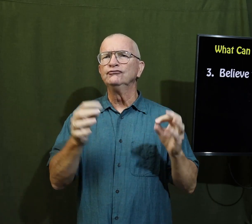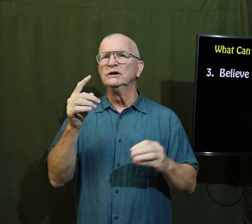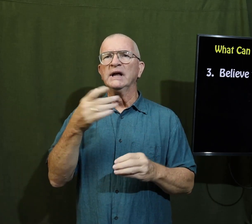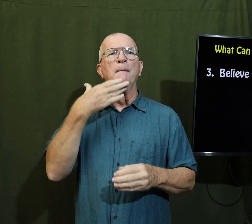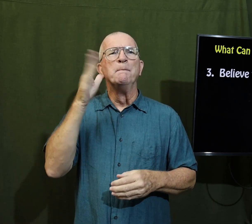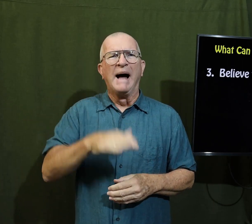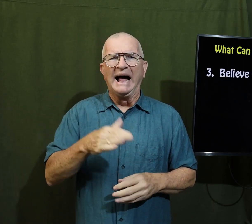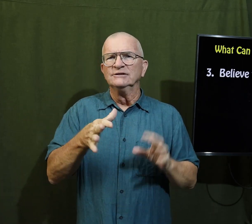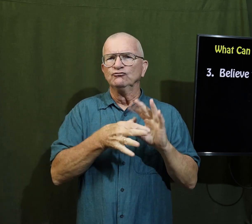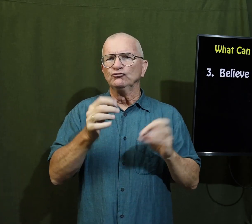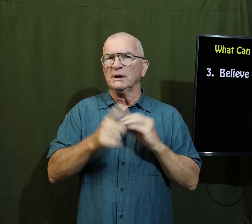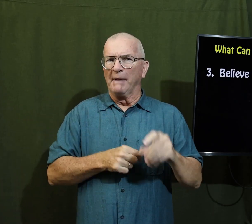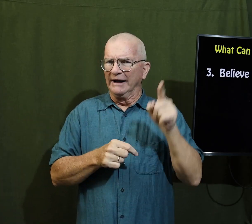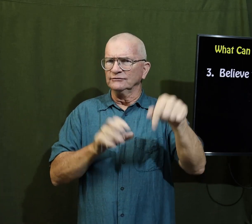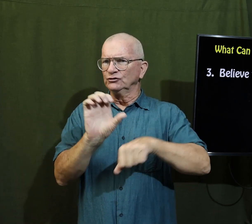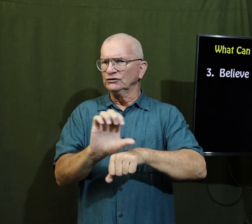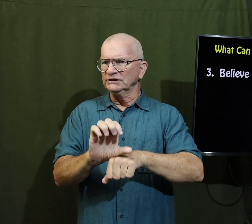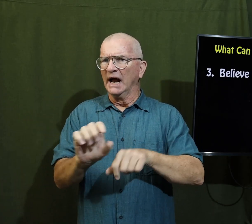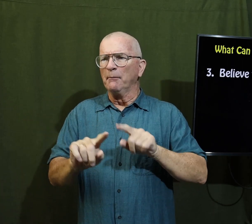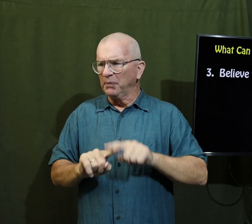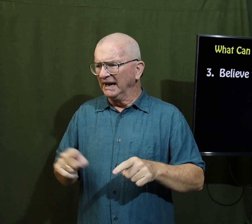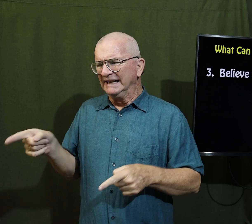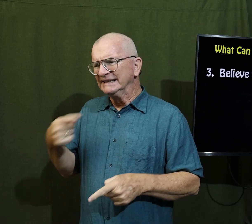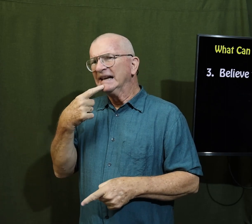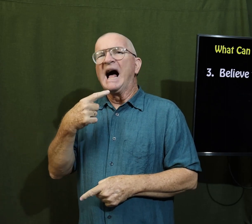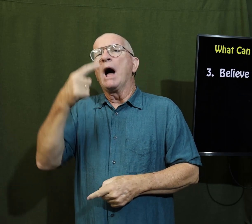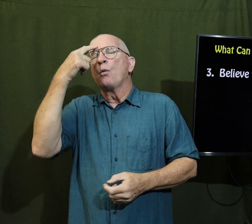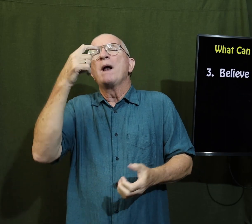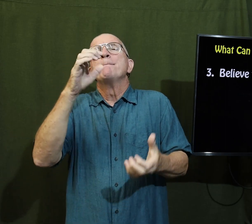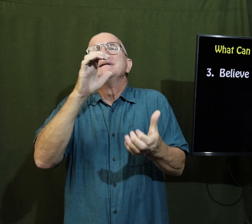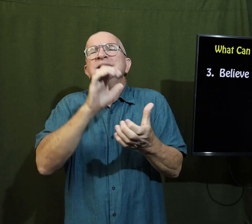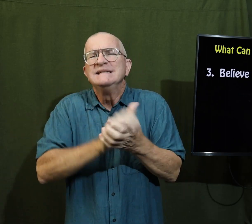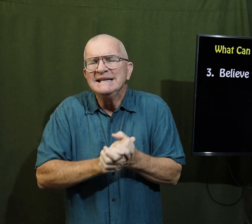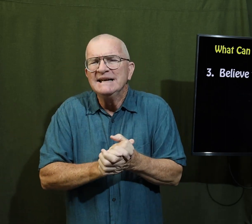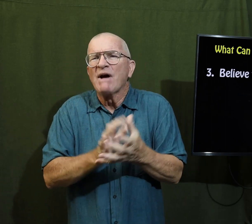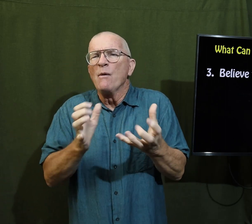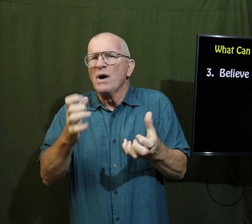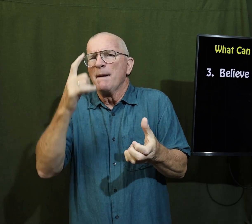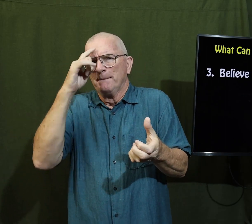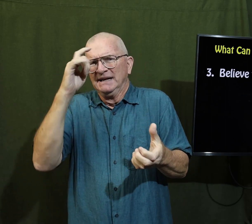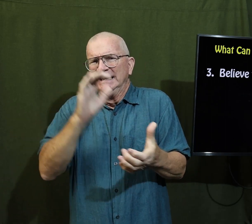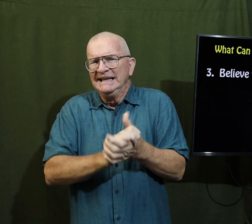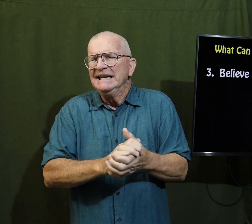Paul heard bad stories about the church there but he wanted to believe